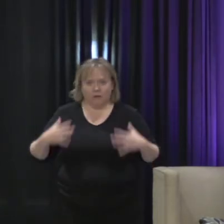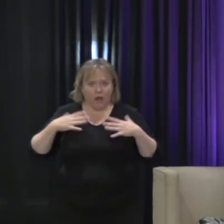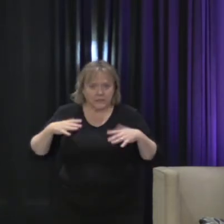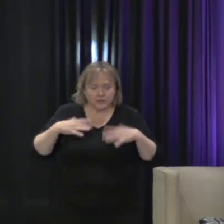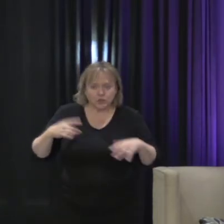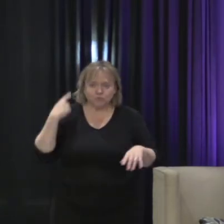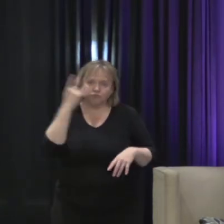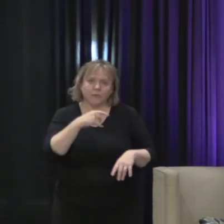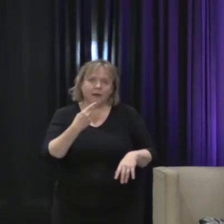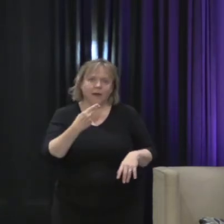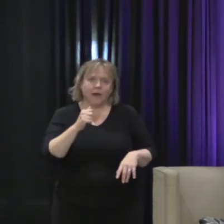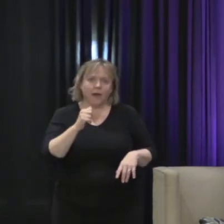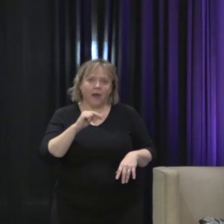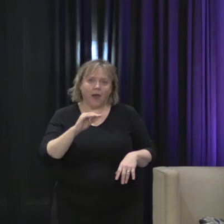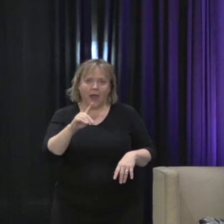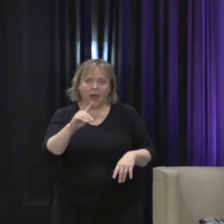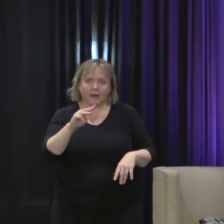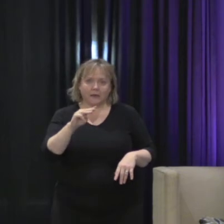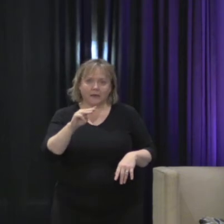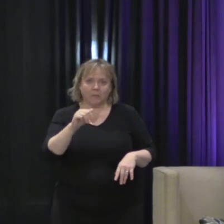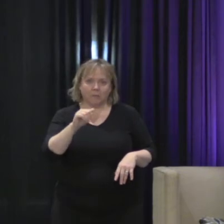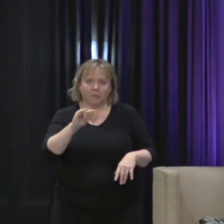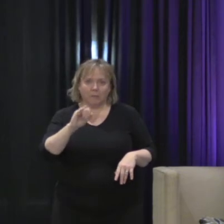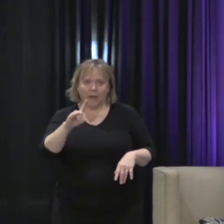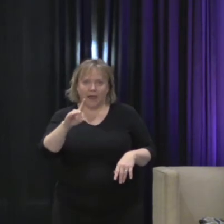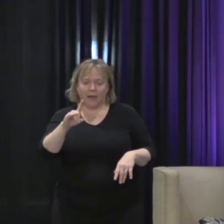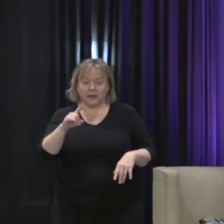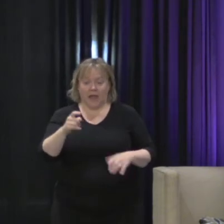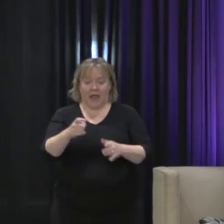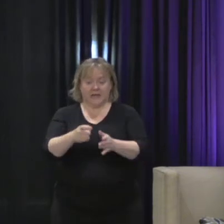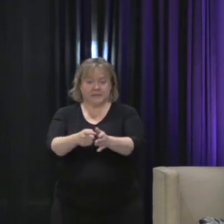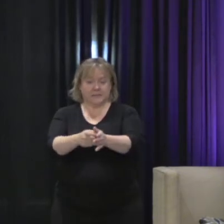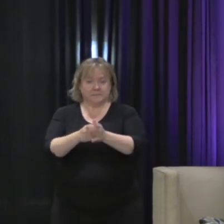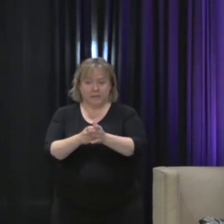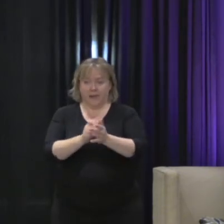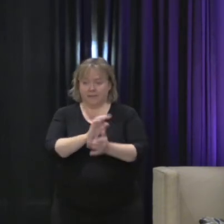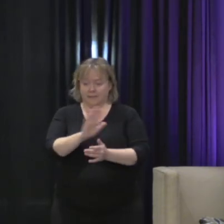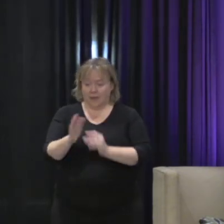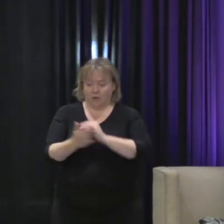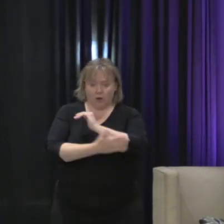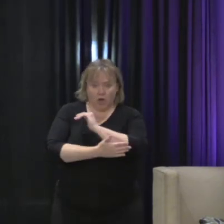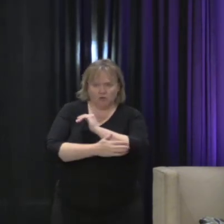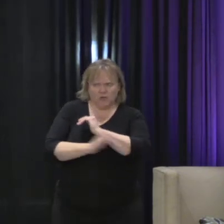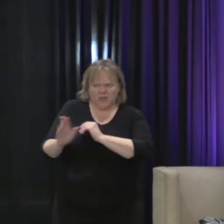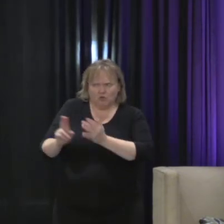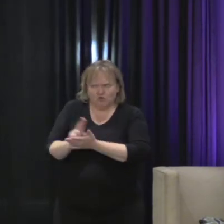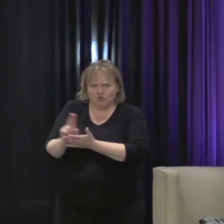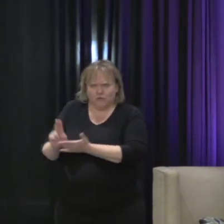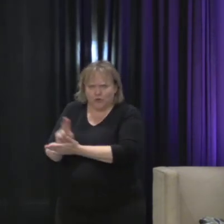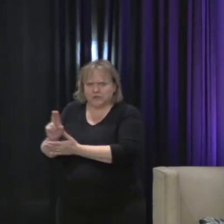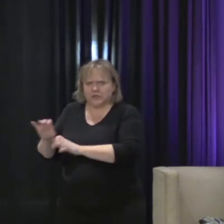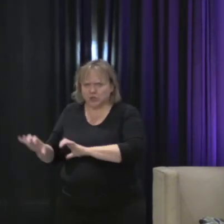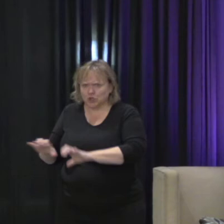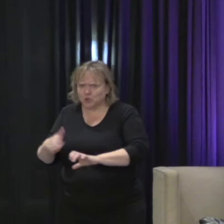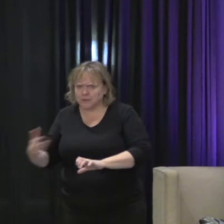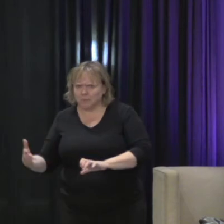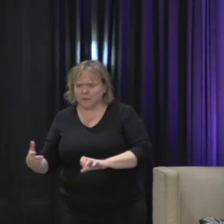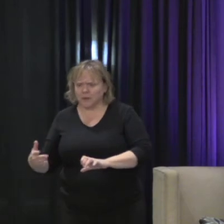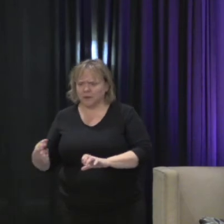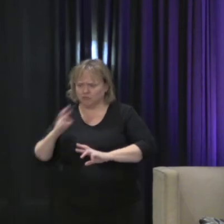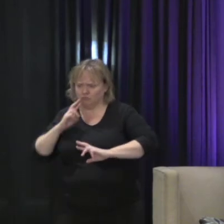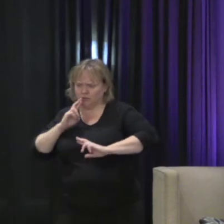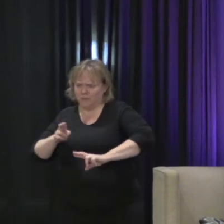like handmaids and demanding that their country and especially their universities do more to respond to sexual